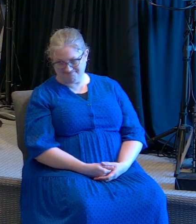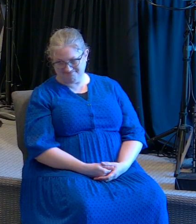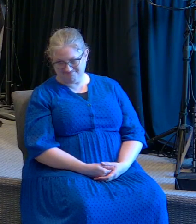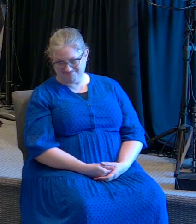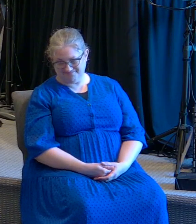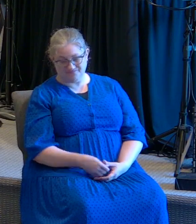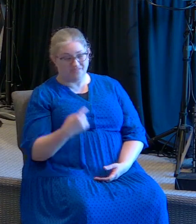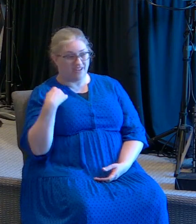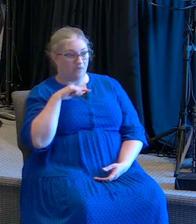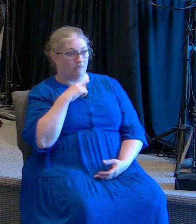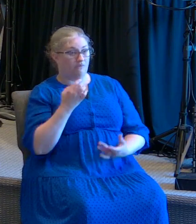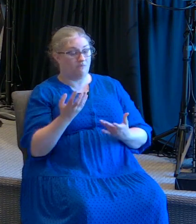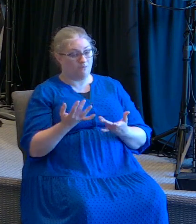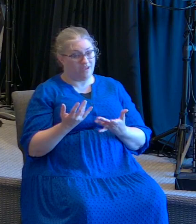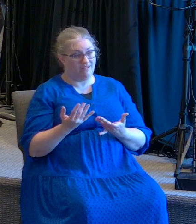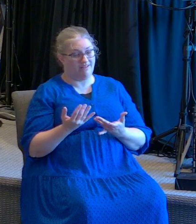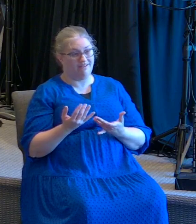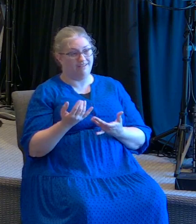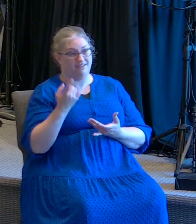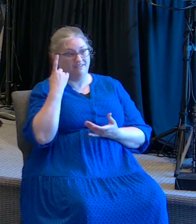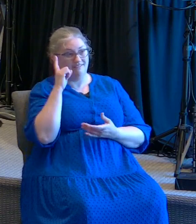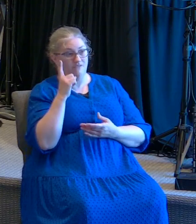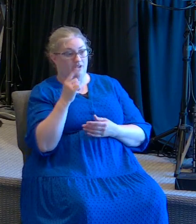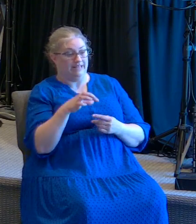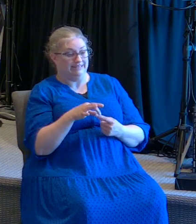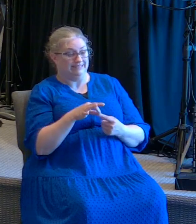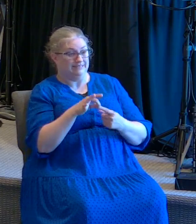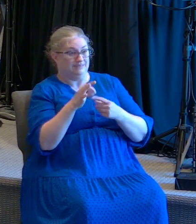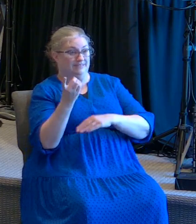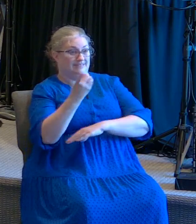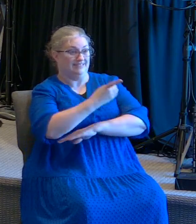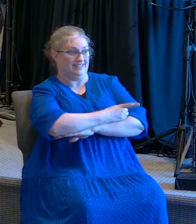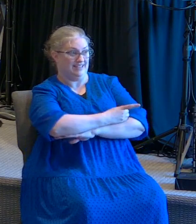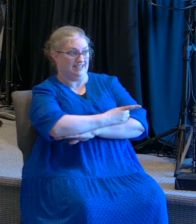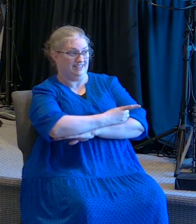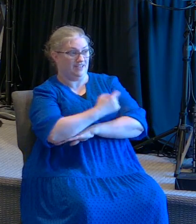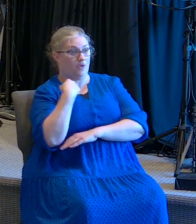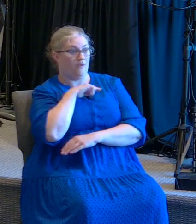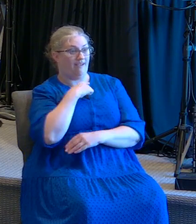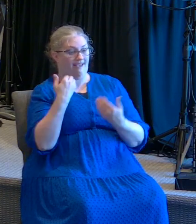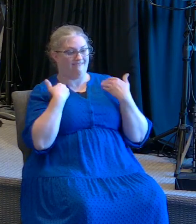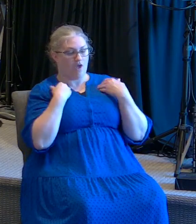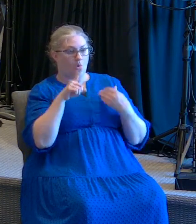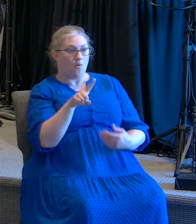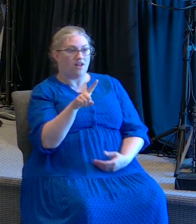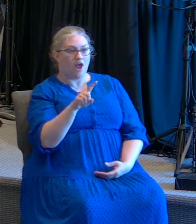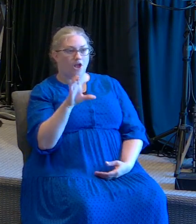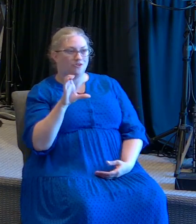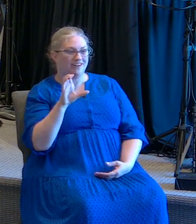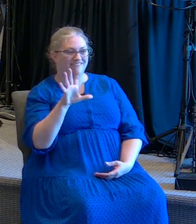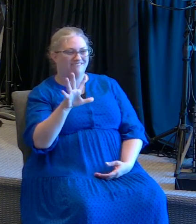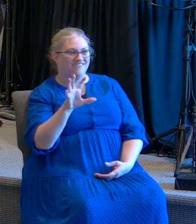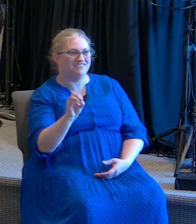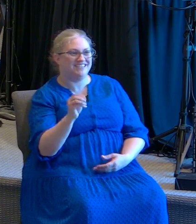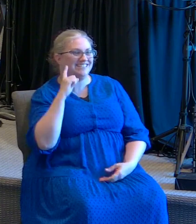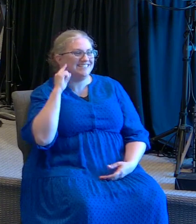We're kind of waiting for the day also when we have about 150 deaf people sitting here in the service that we have to have their own deaf. Y otro